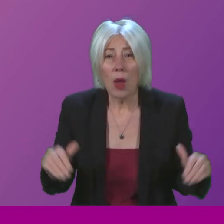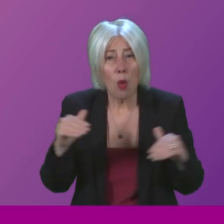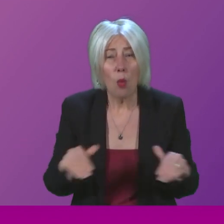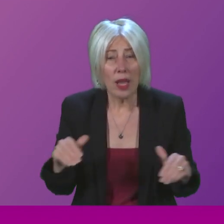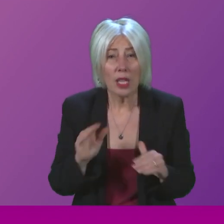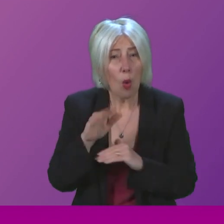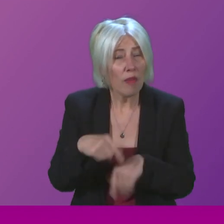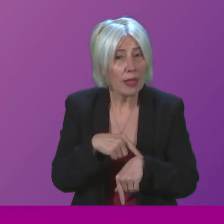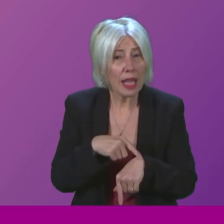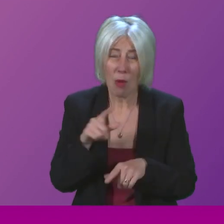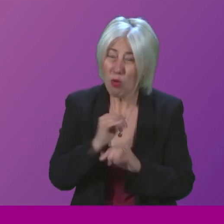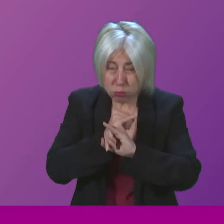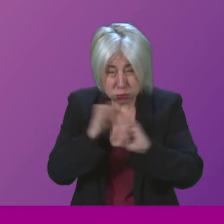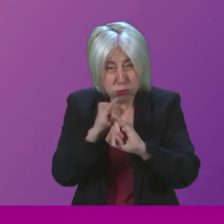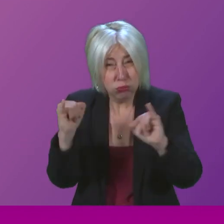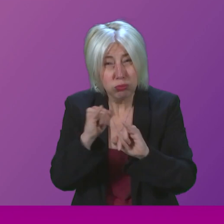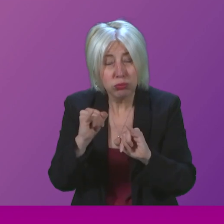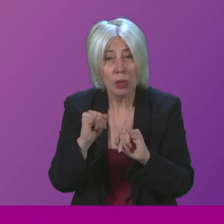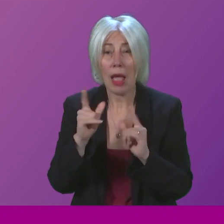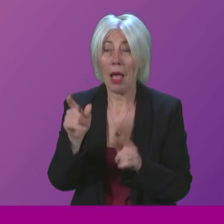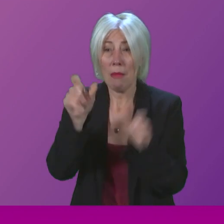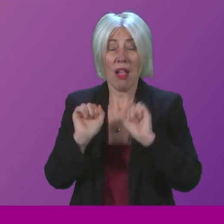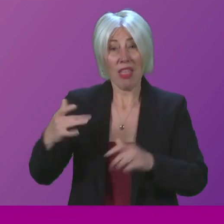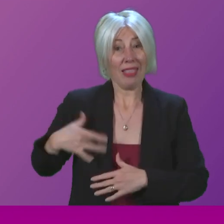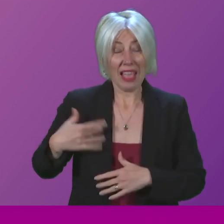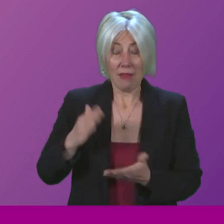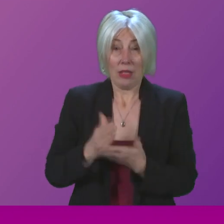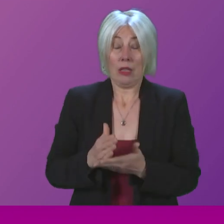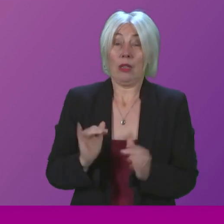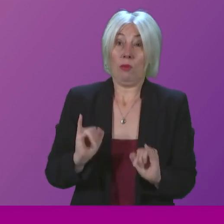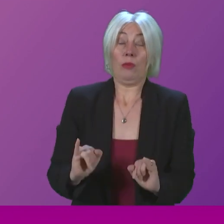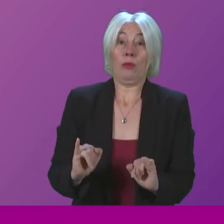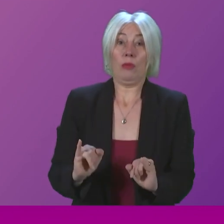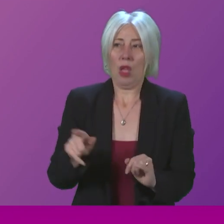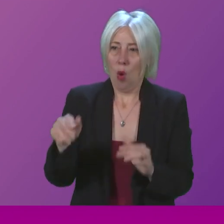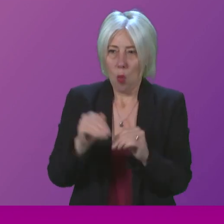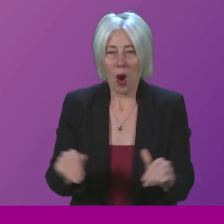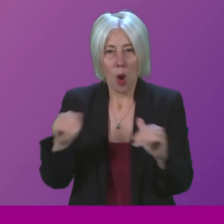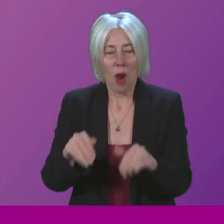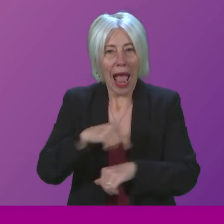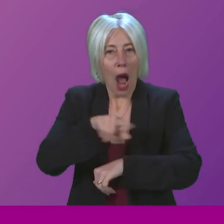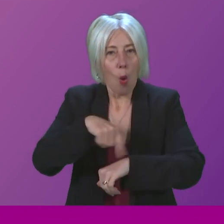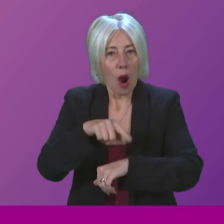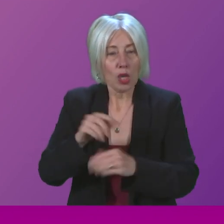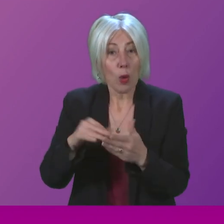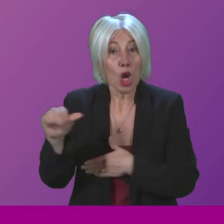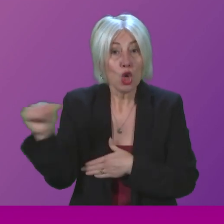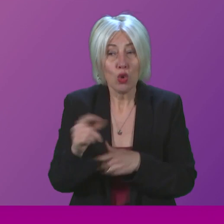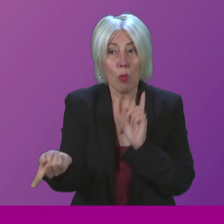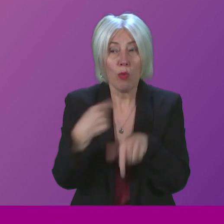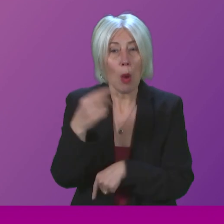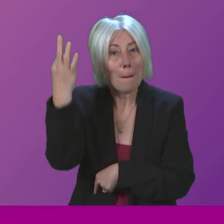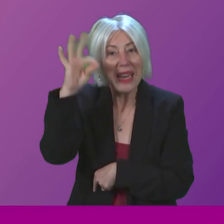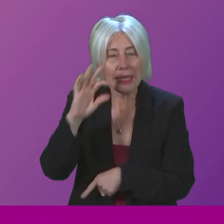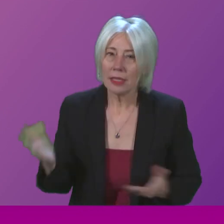most critical incidents and people's lives are on the line. They are waiting for hours when the response should be in